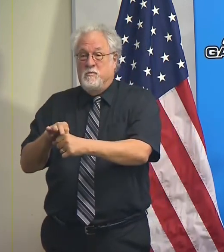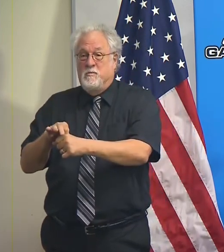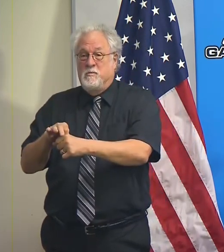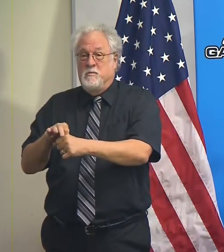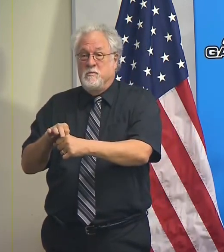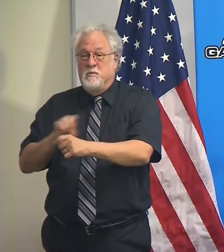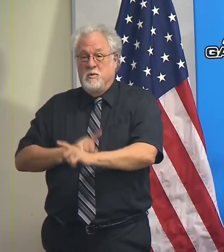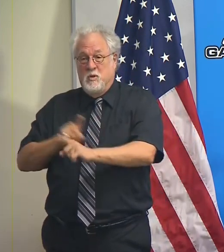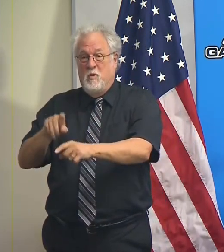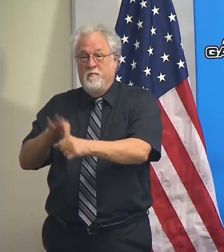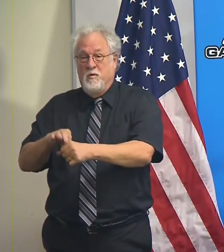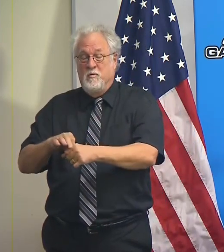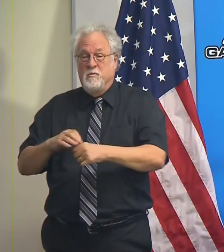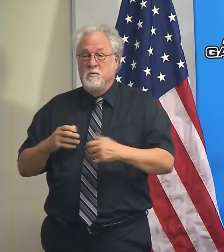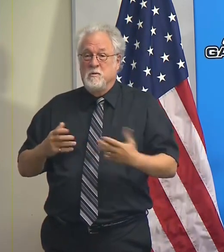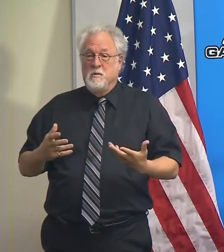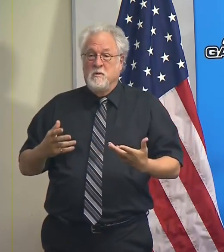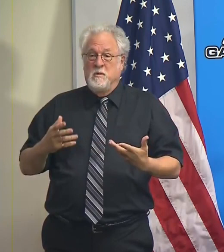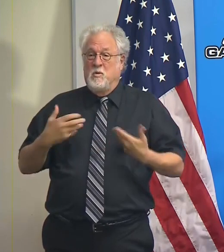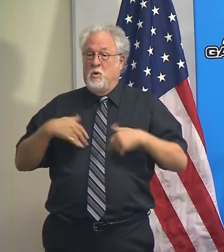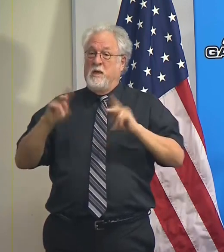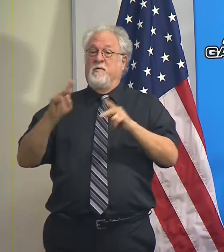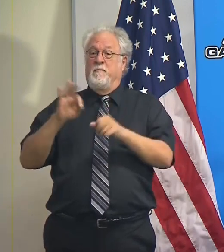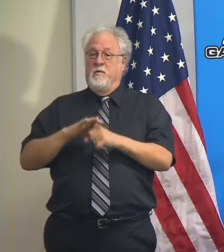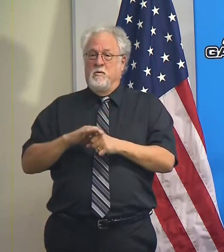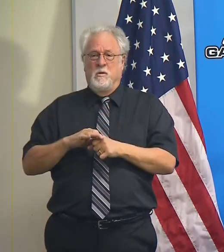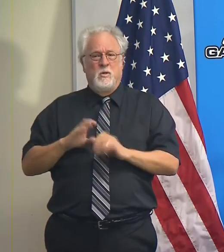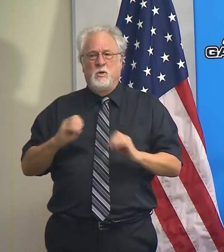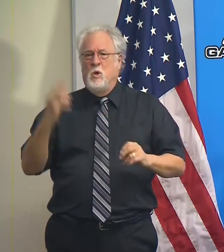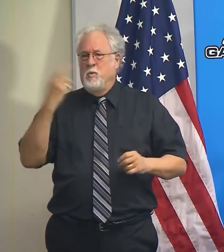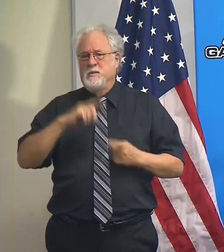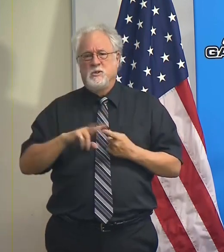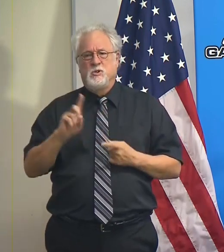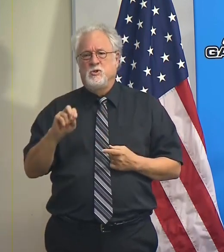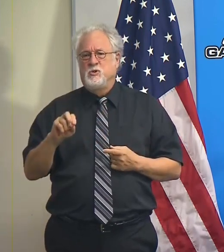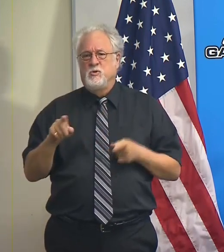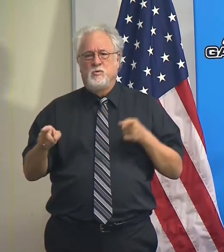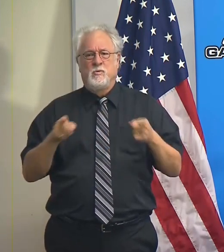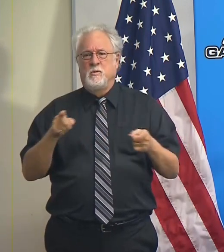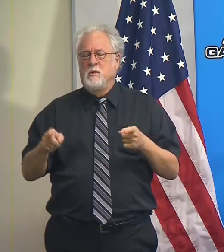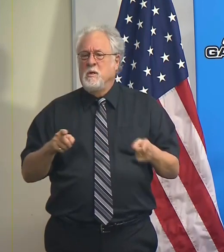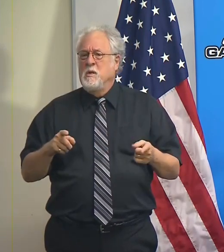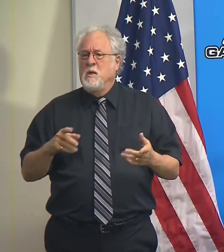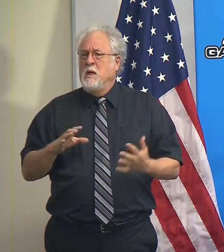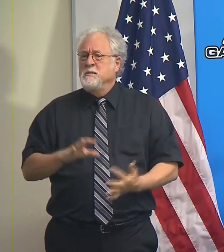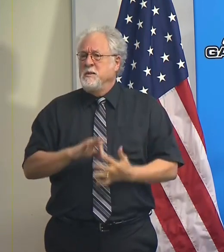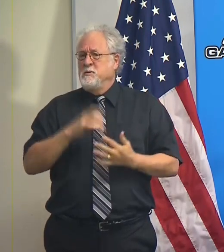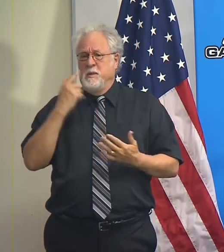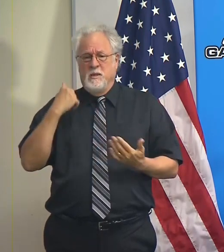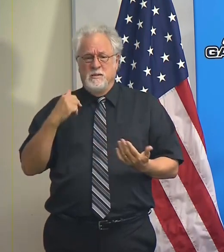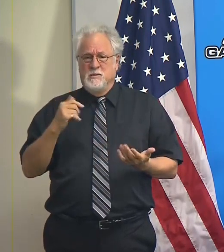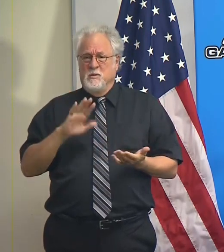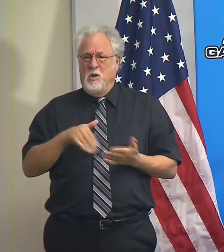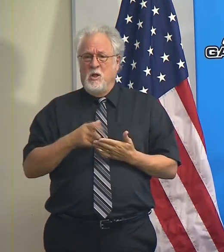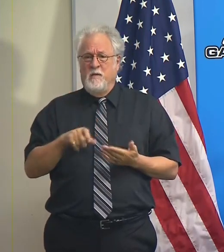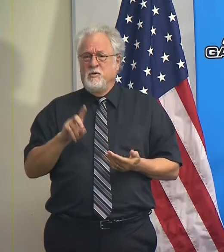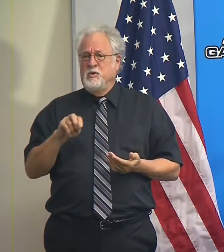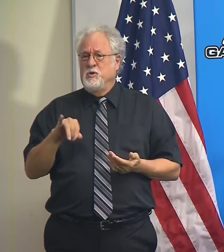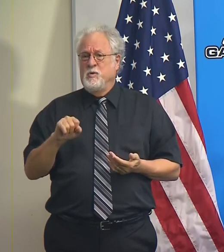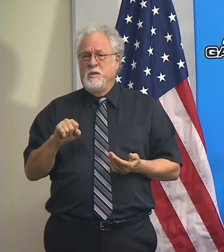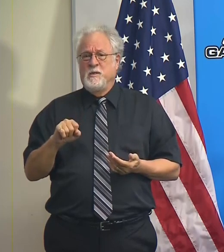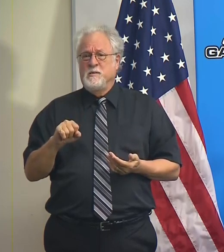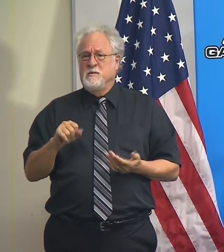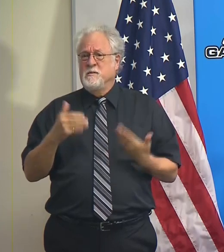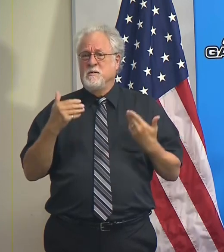forfeit on their right to vote? And there's no reason to do that, especially since all we have to do is